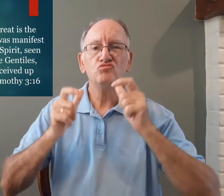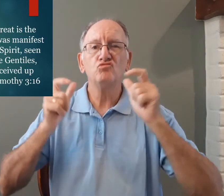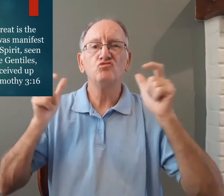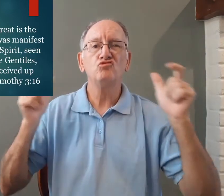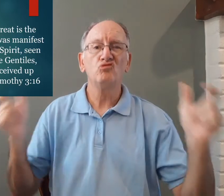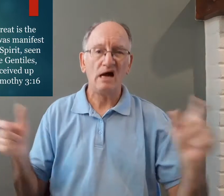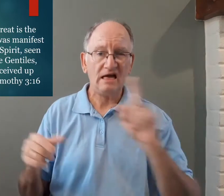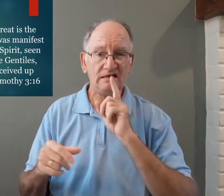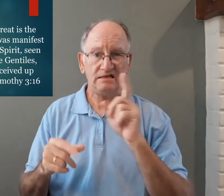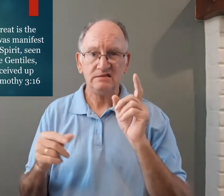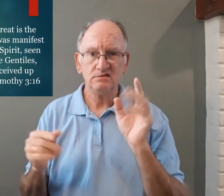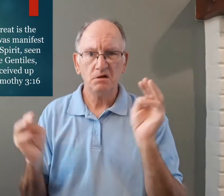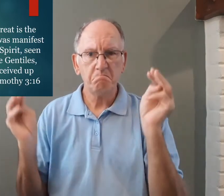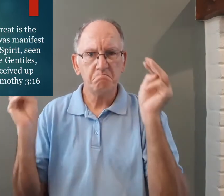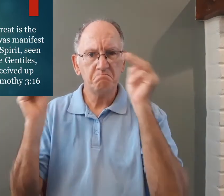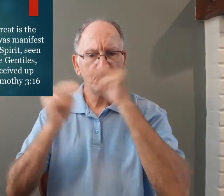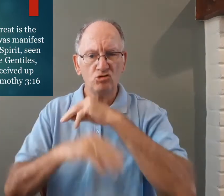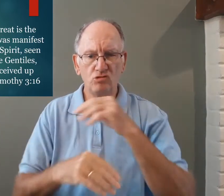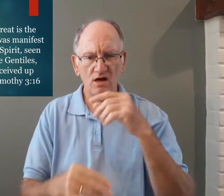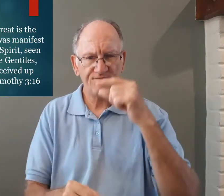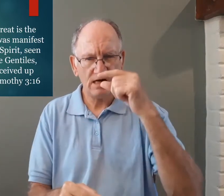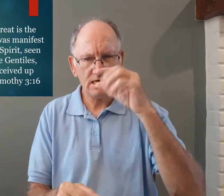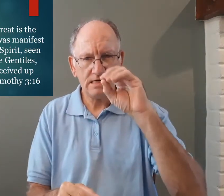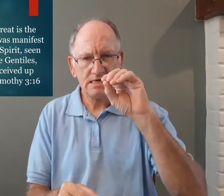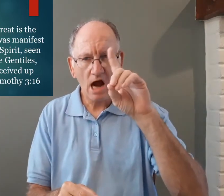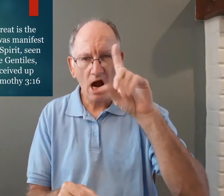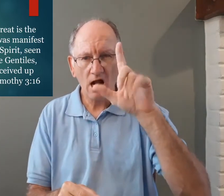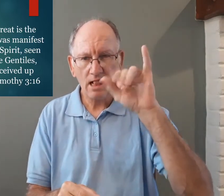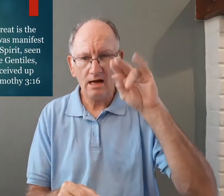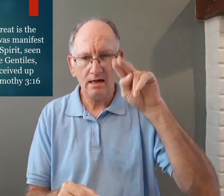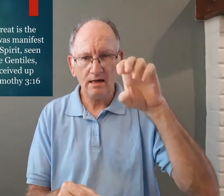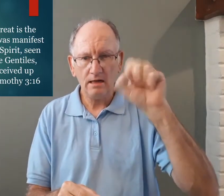great is the mystery of godliness